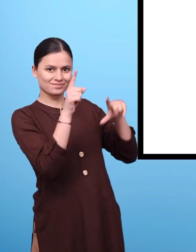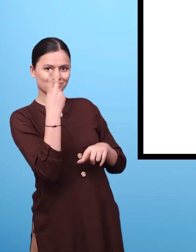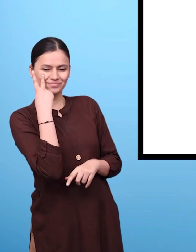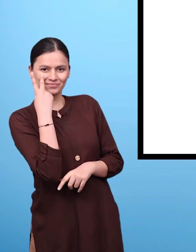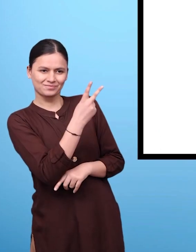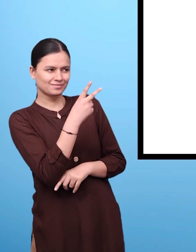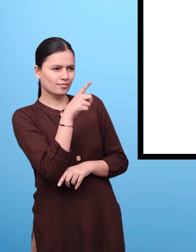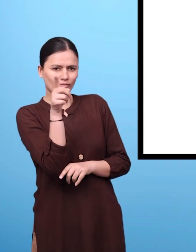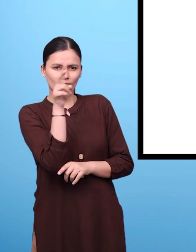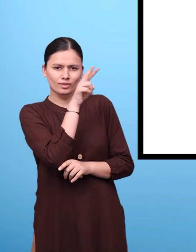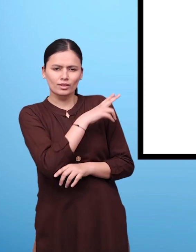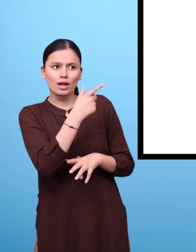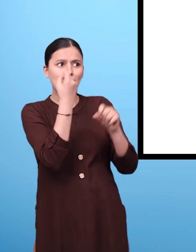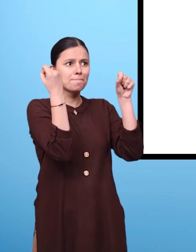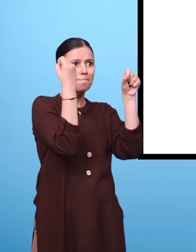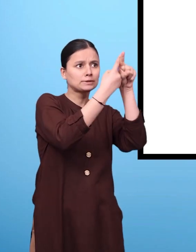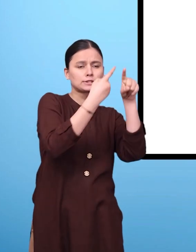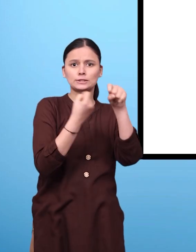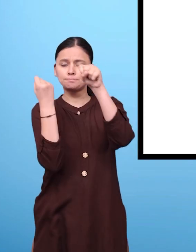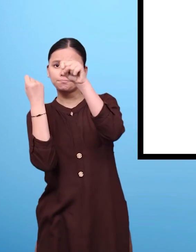Match the musical instruments and objects